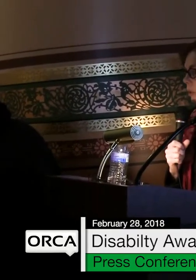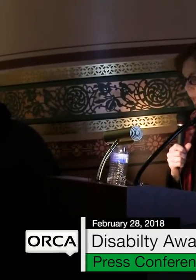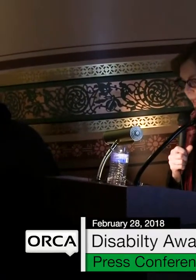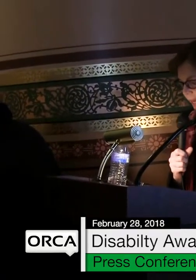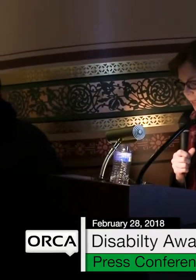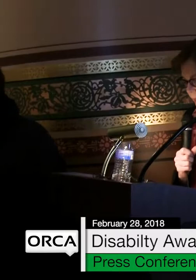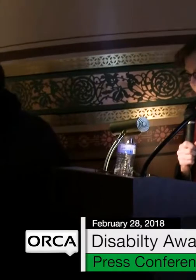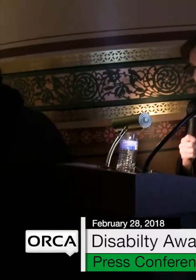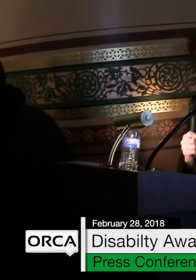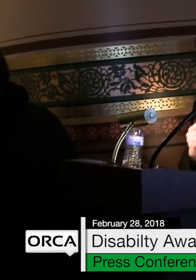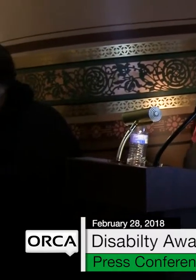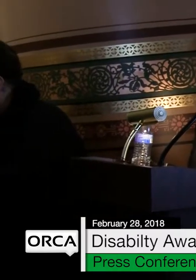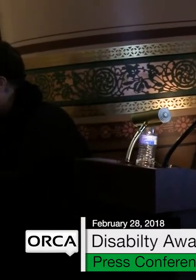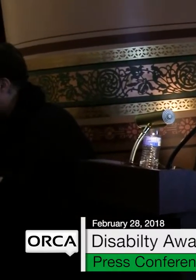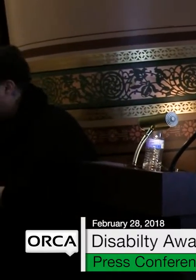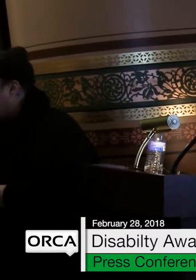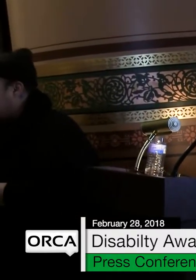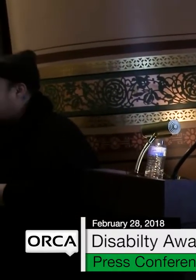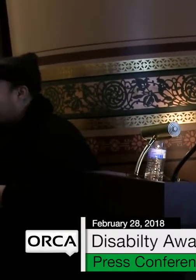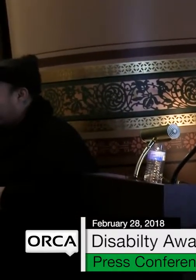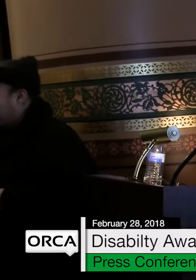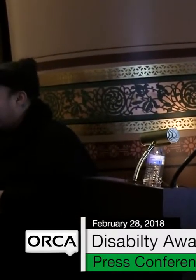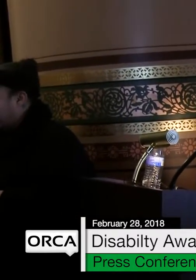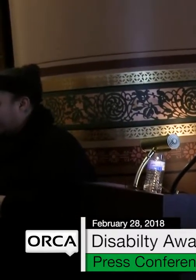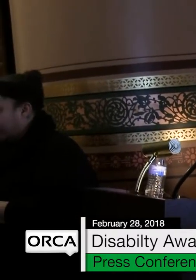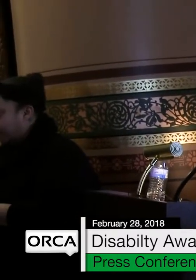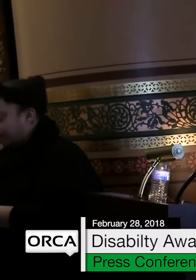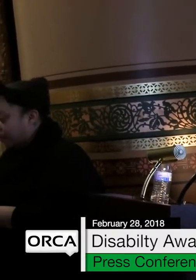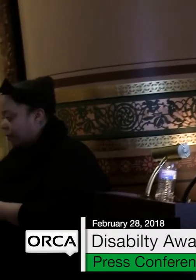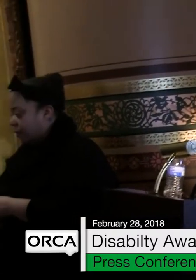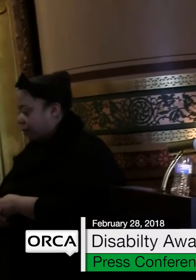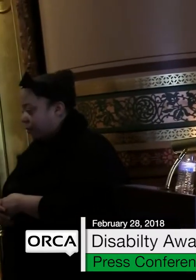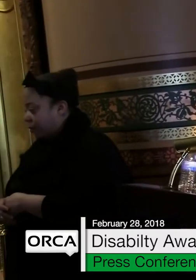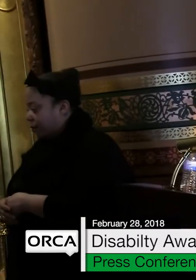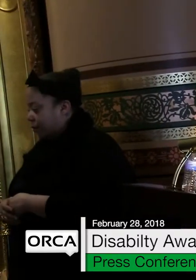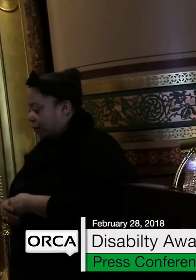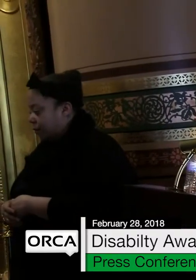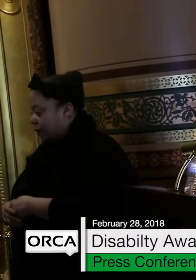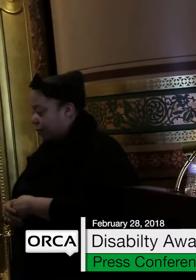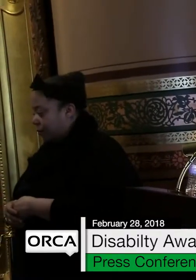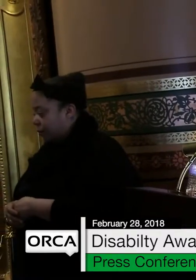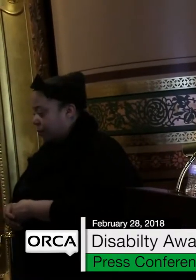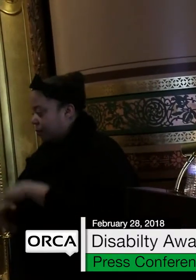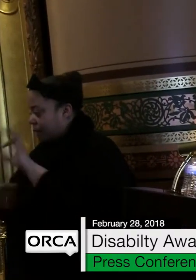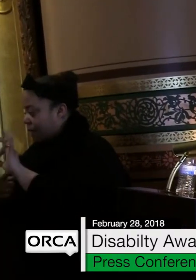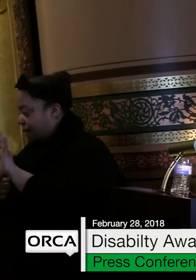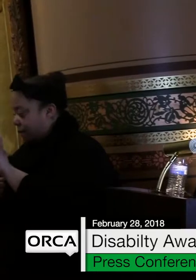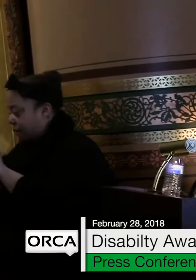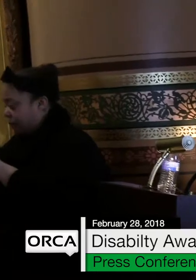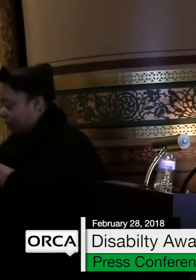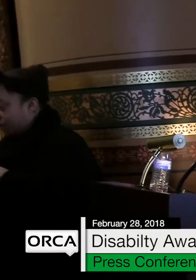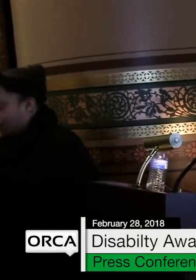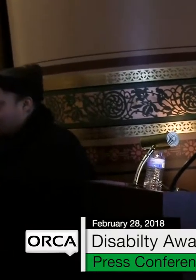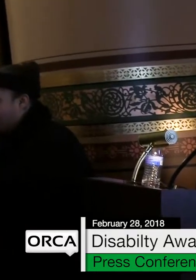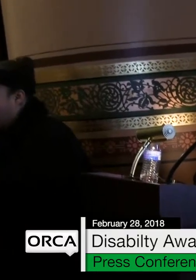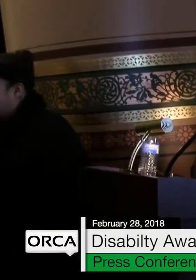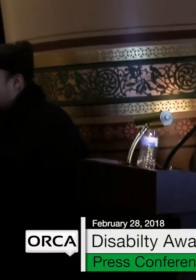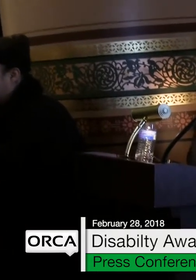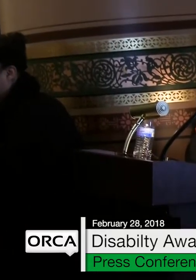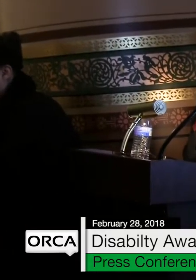Handicapped Children's Act, the predecessor to the Individuals with Disabilities Education Act, Congress remedied this inequity.